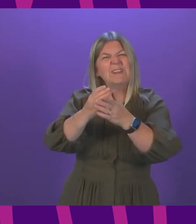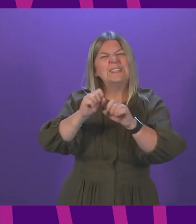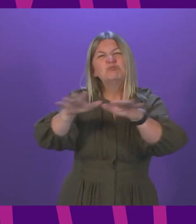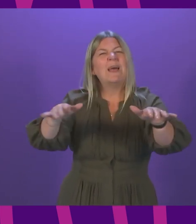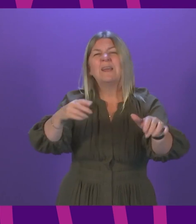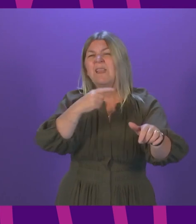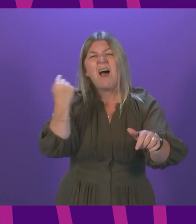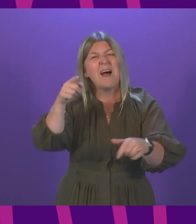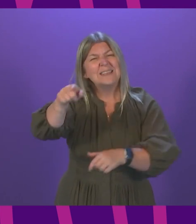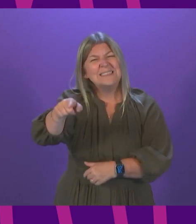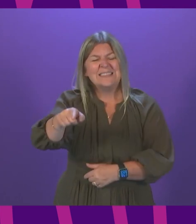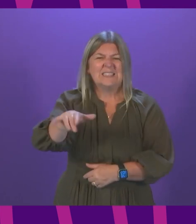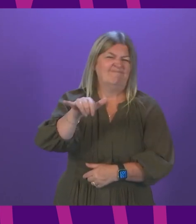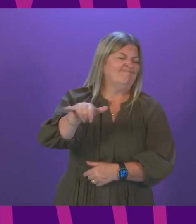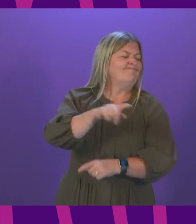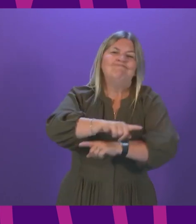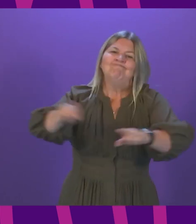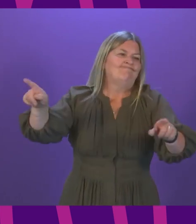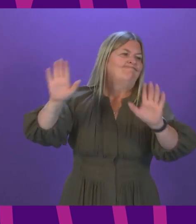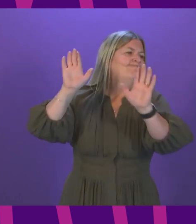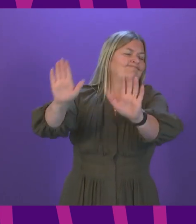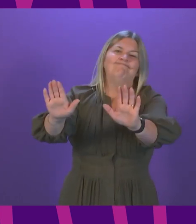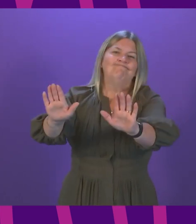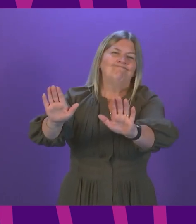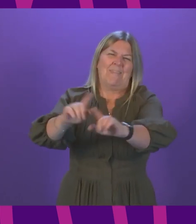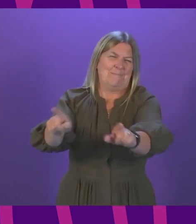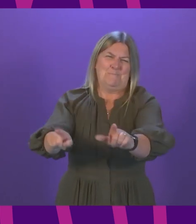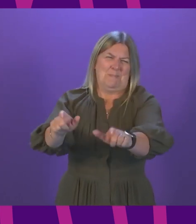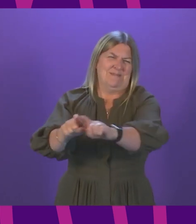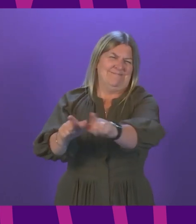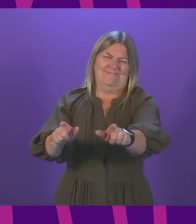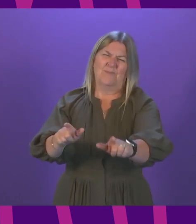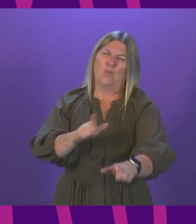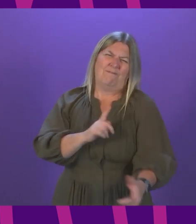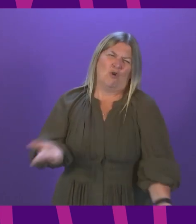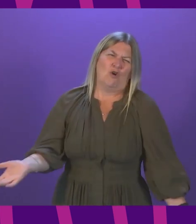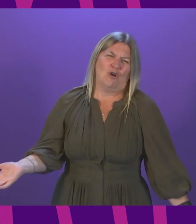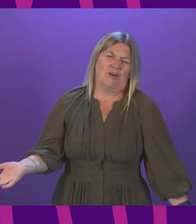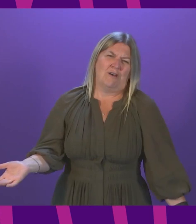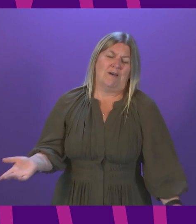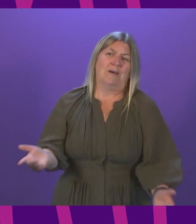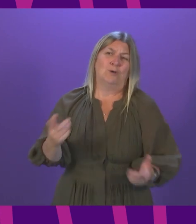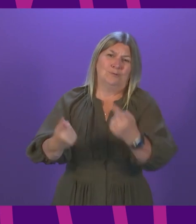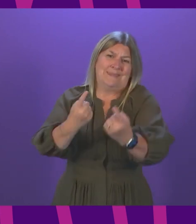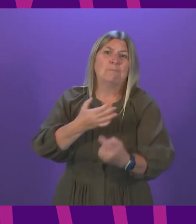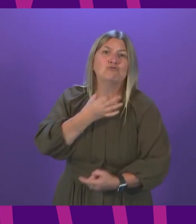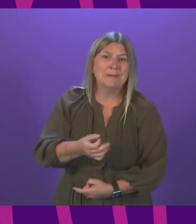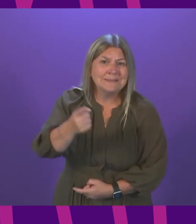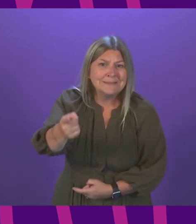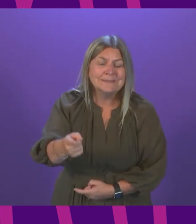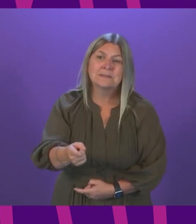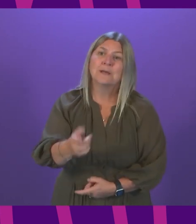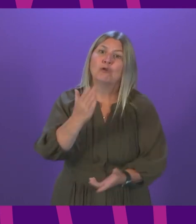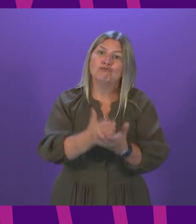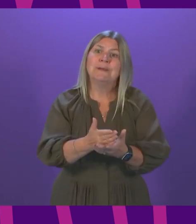but contempt for anybody in that category. People who do that are not only putting themselves at risk, but they are putting others